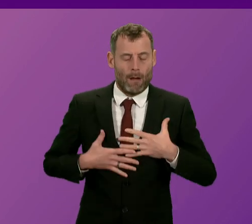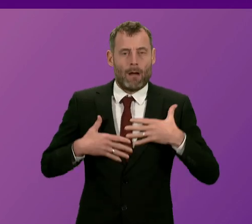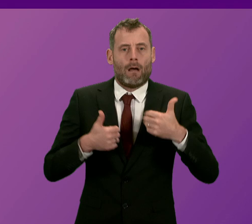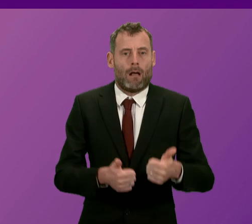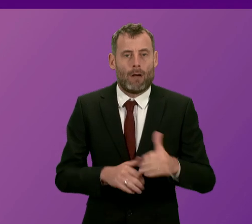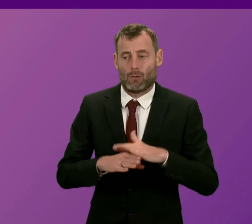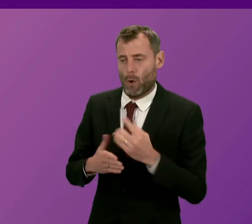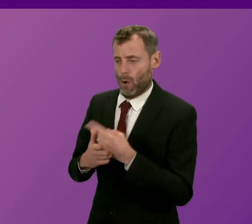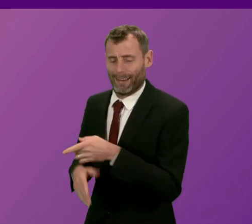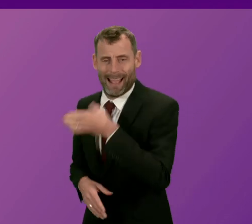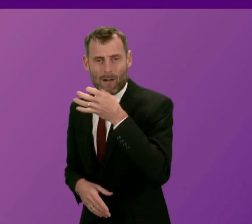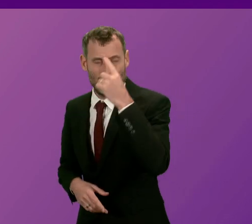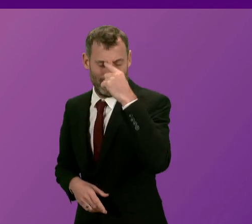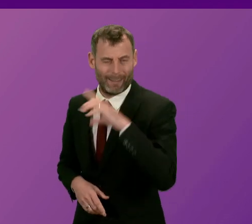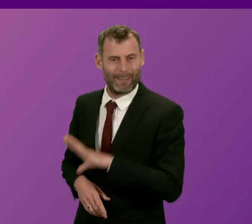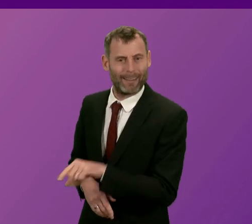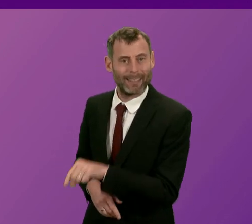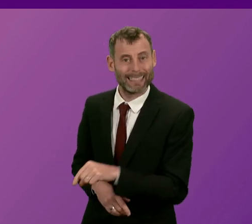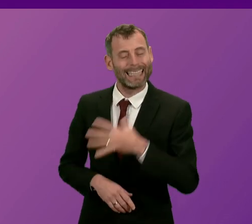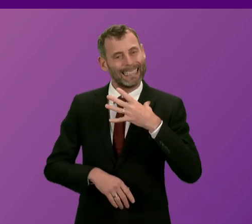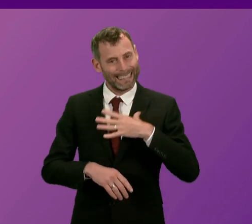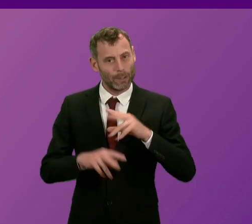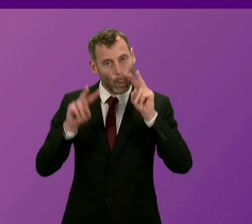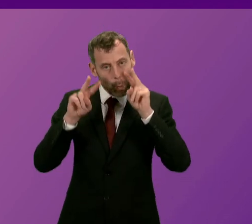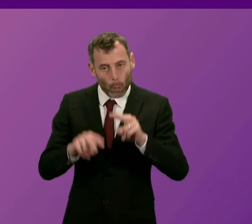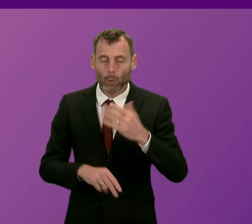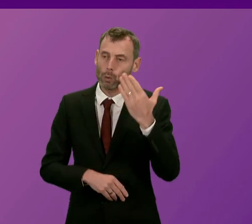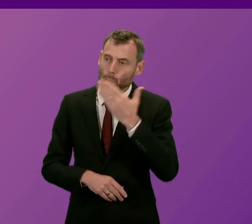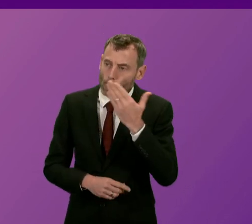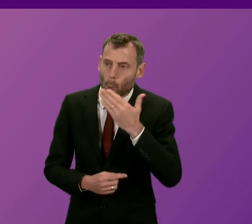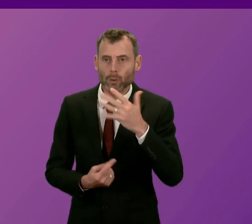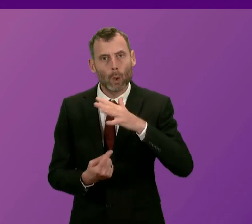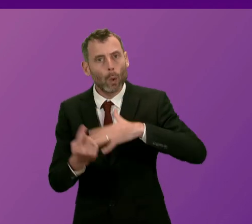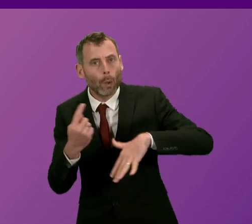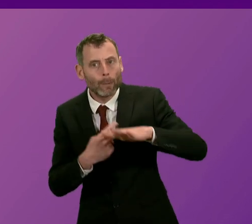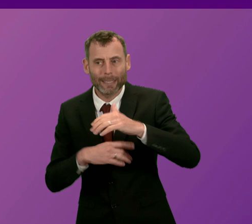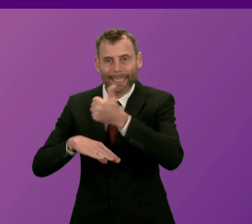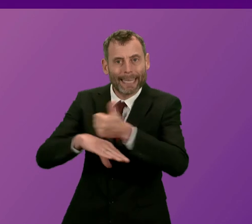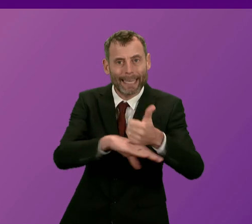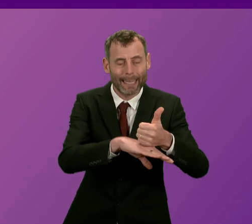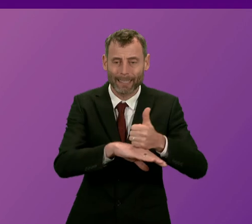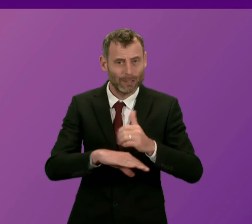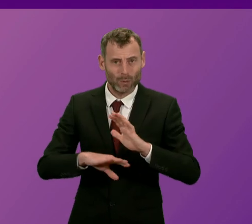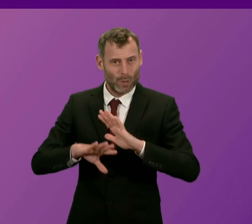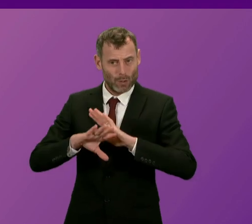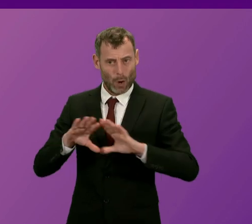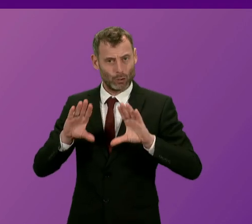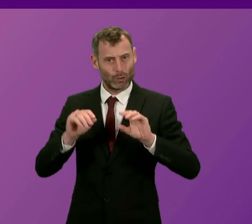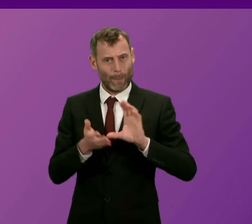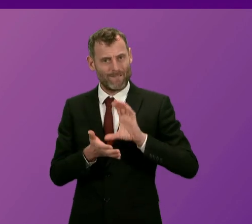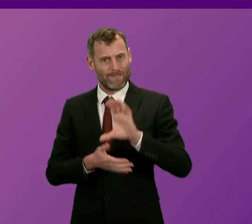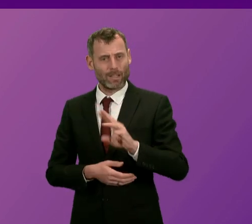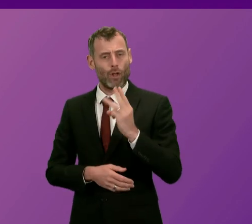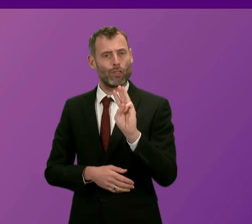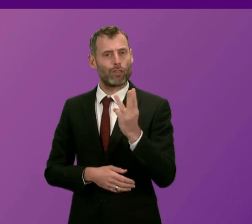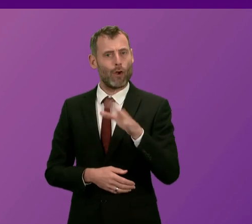in schools and the community by closing facilities and squeezing third sector funding makes preventing addiction that much more difficult?